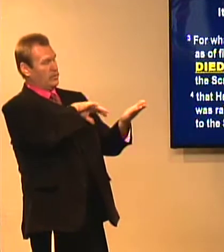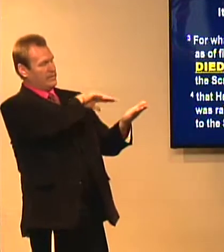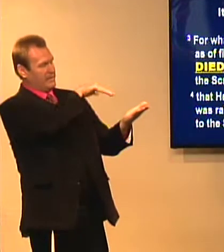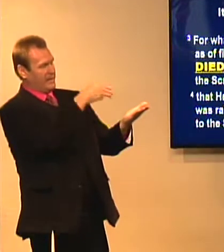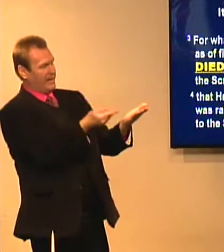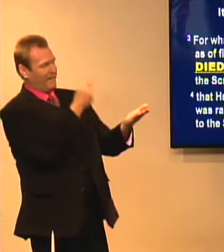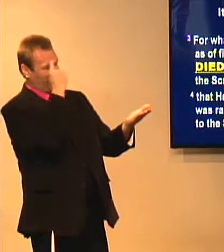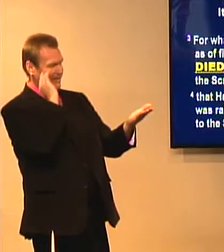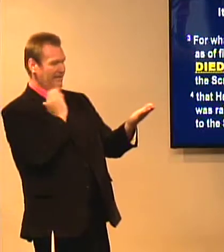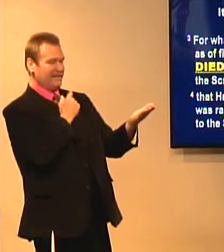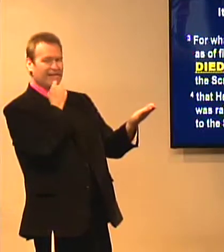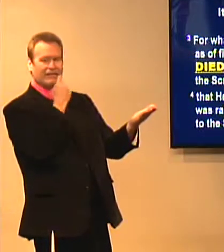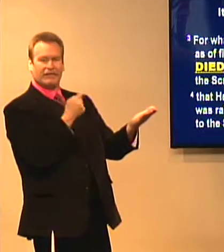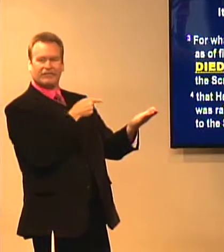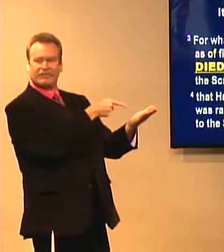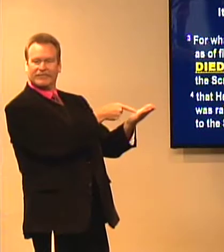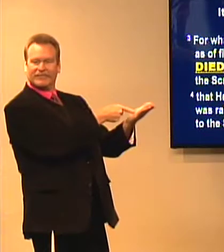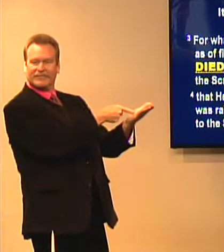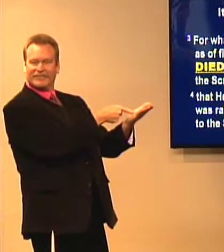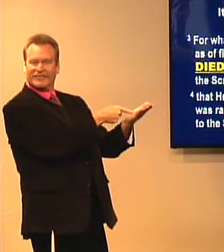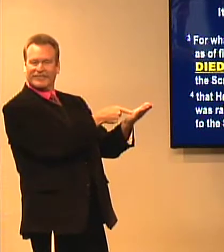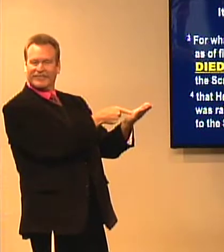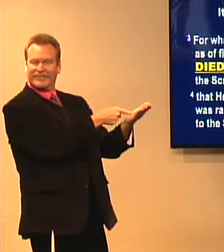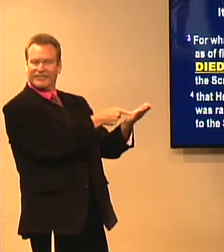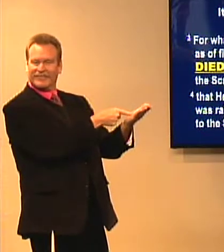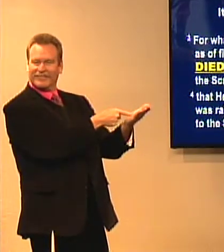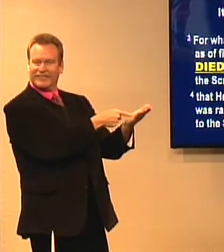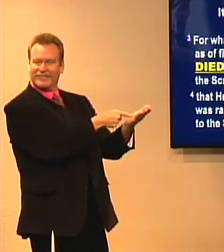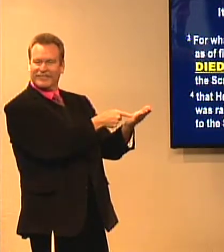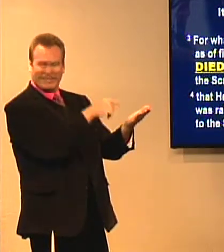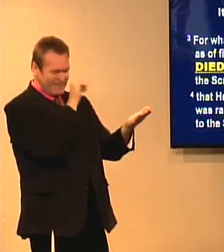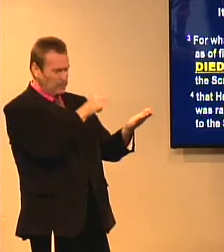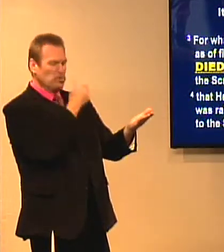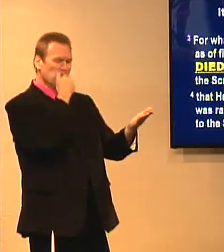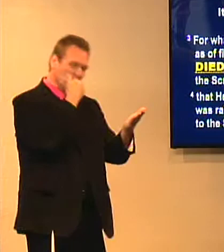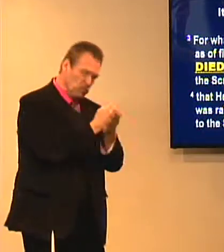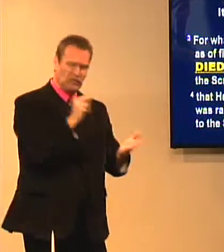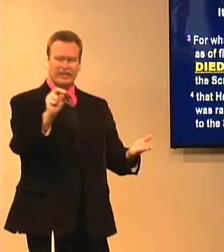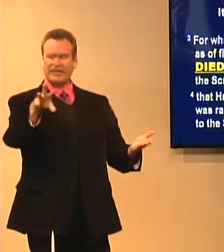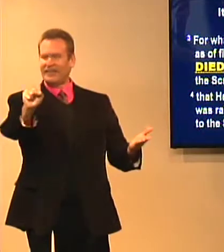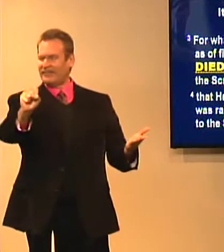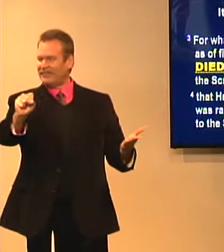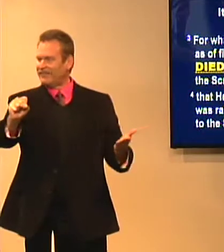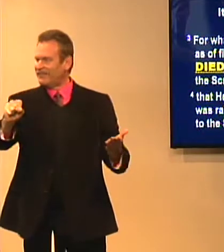The gospel. Christ died for our sins. That's good news.